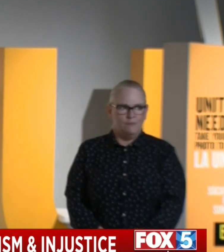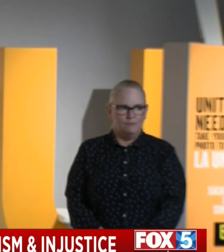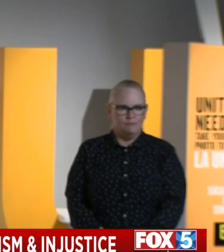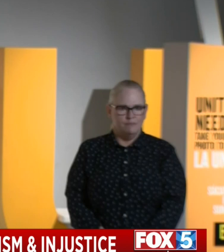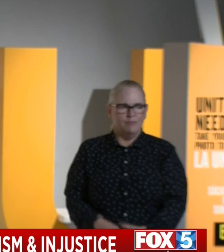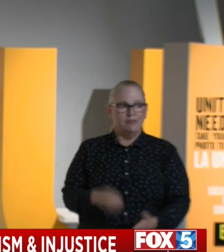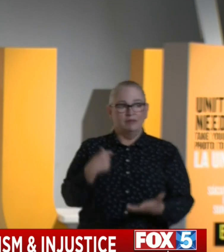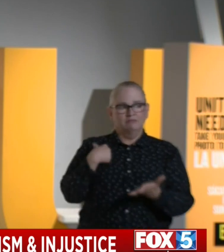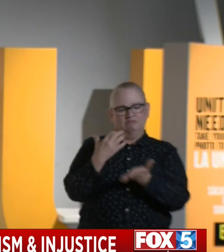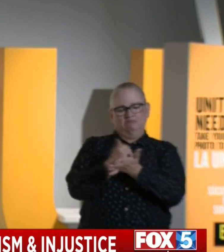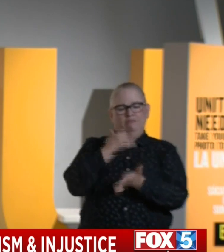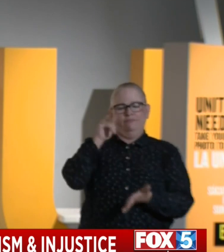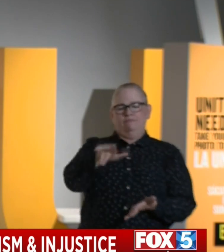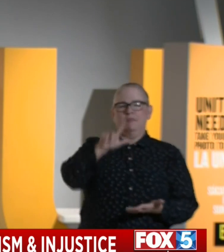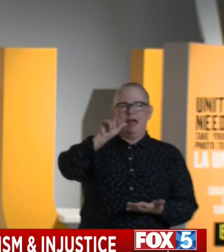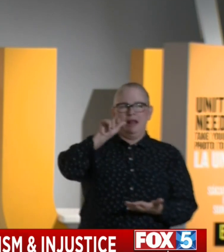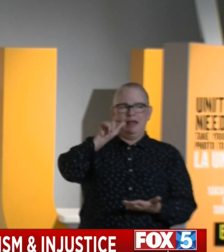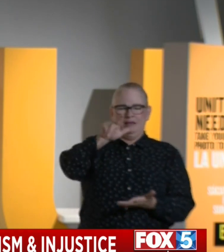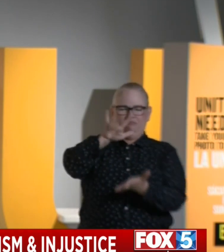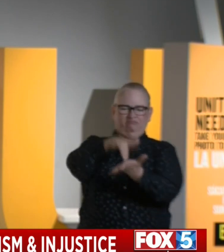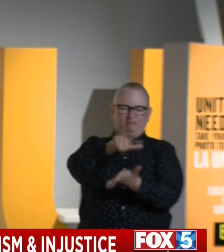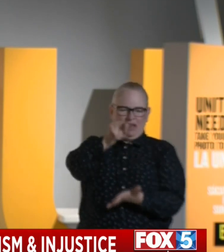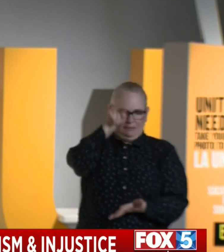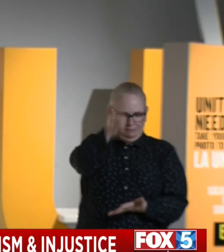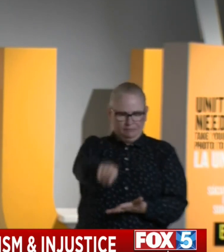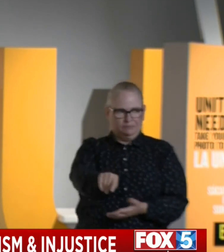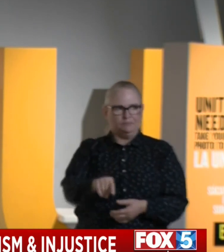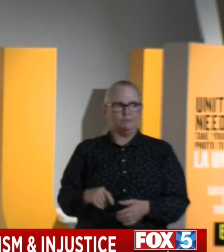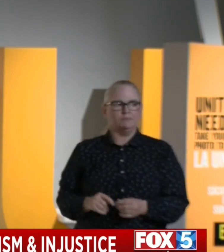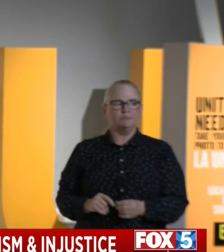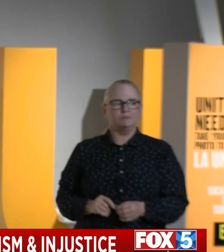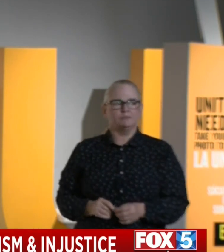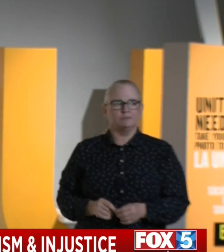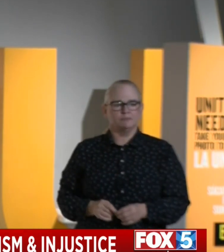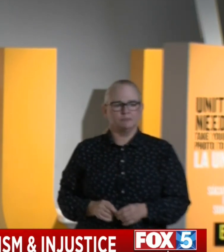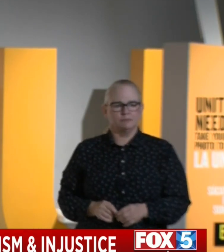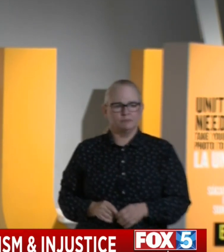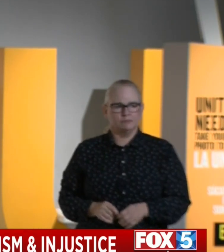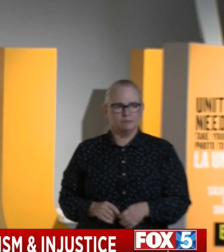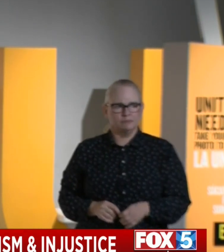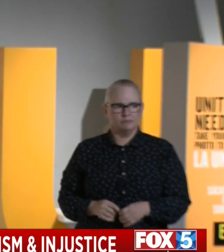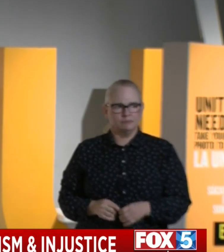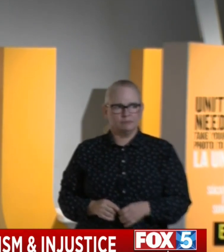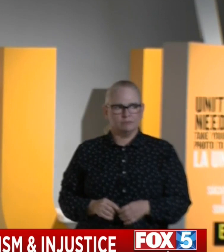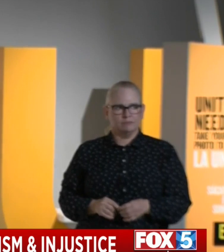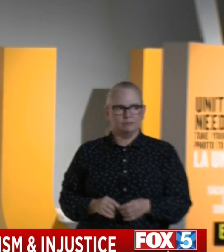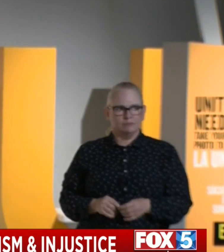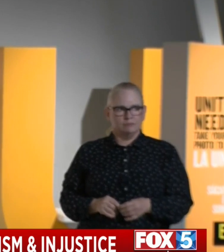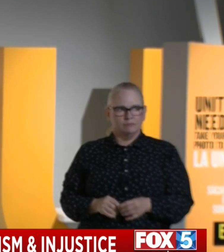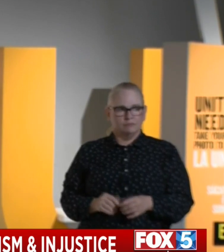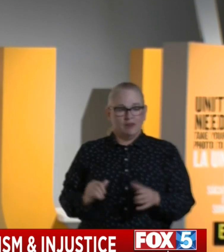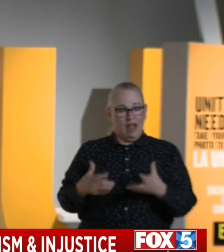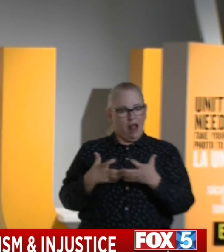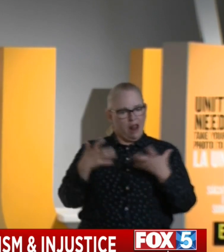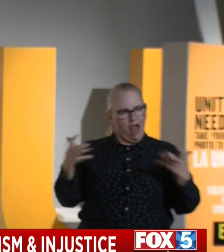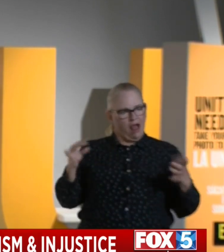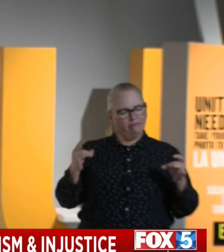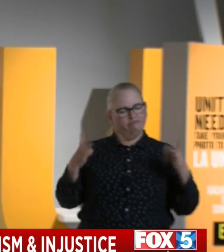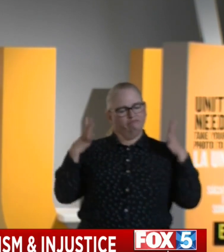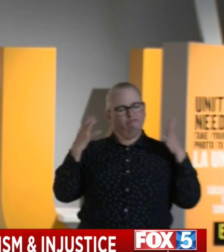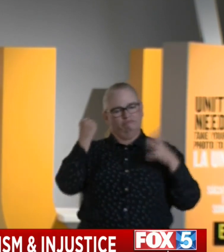center of so much of the violence and protests and outrage in